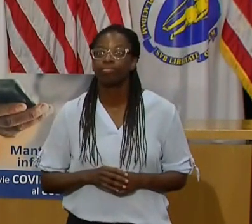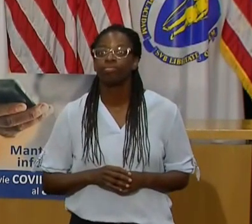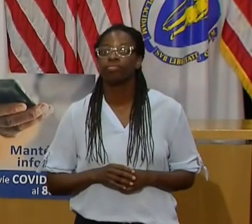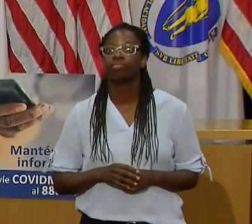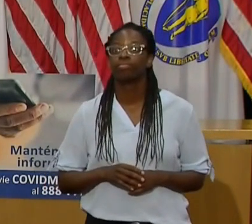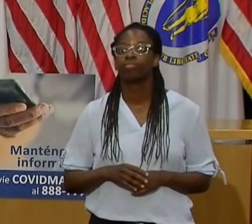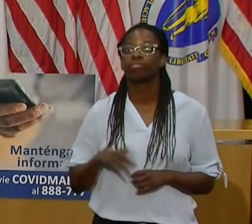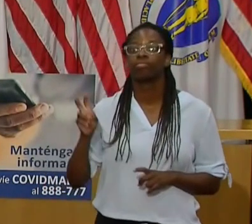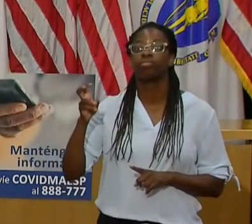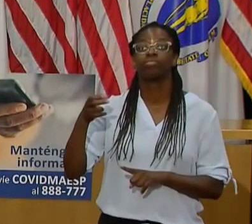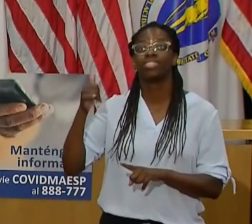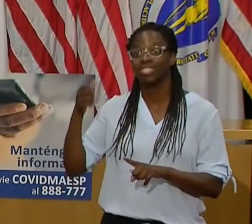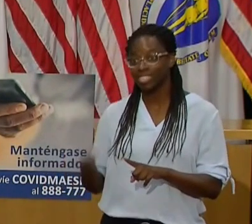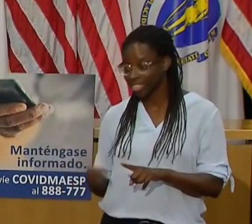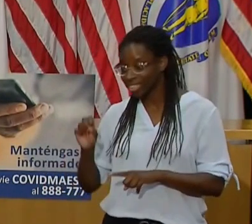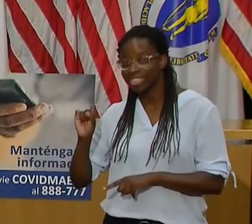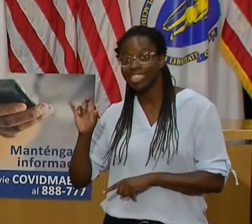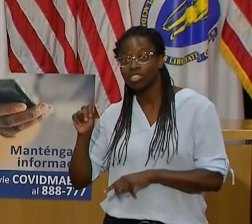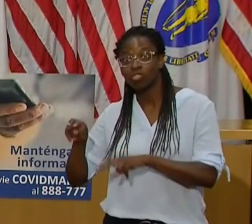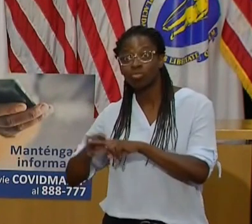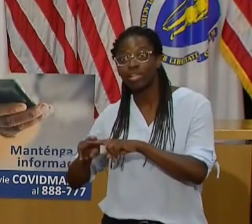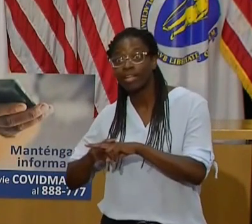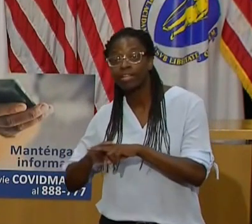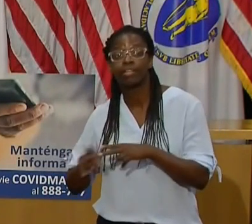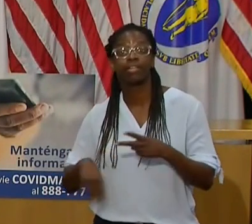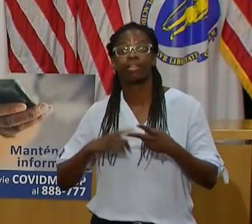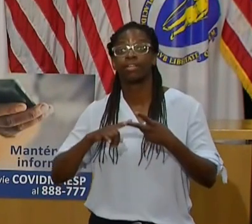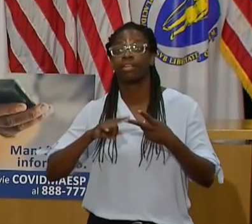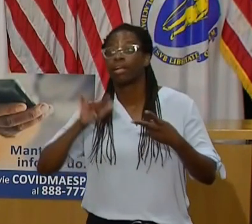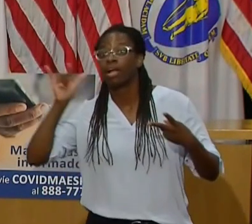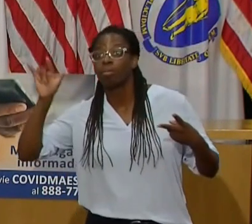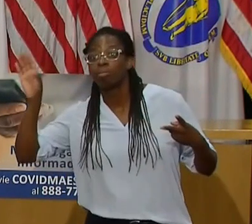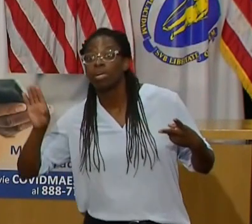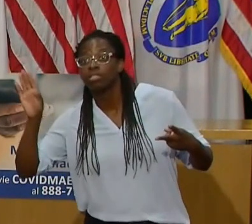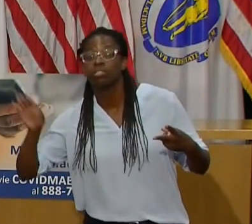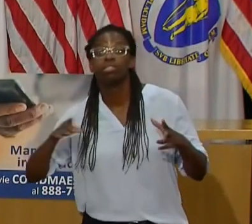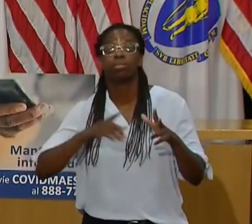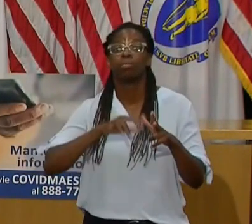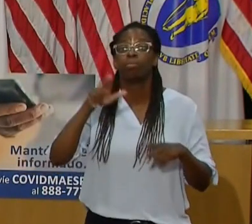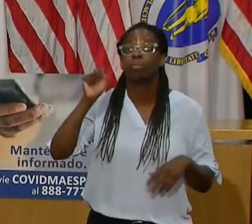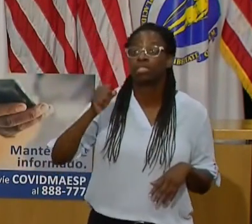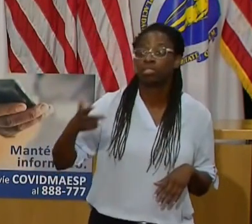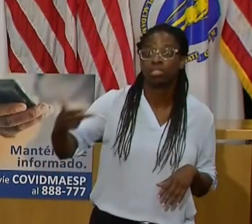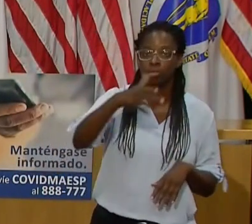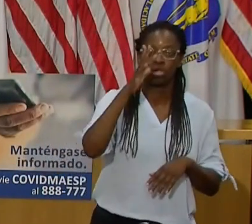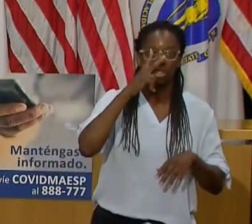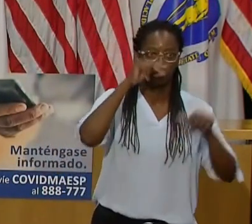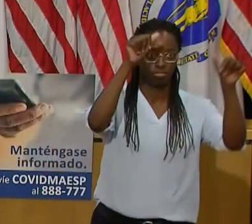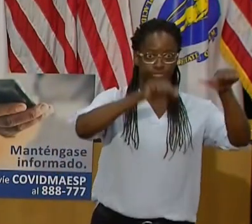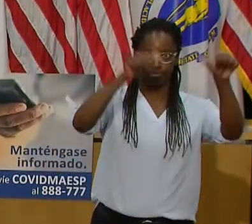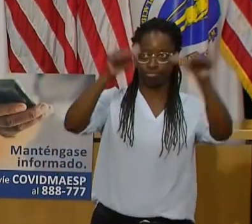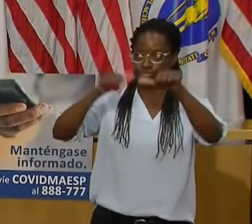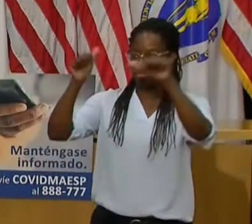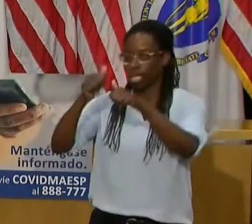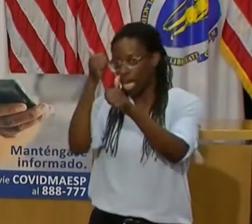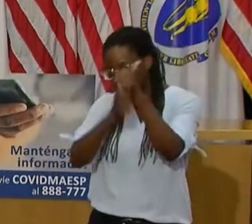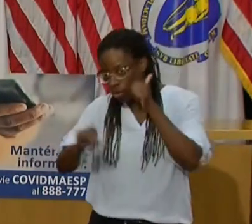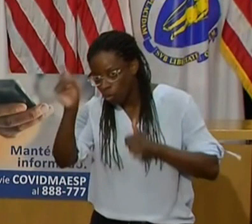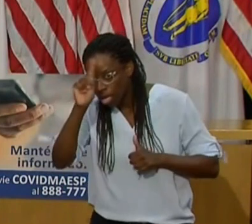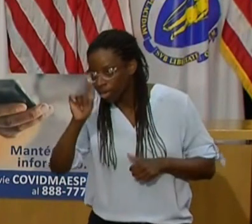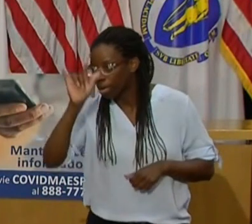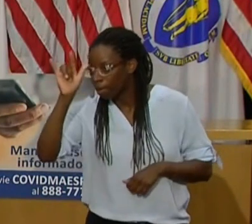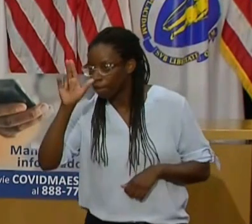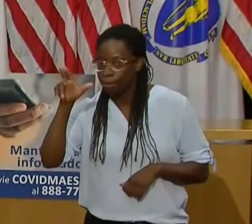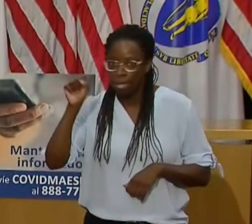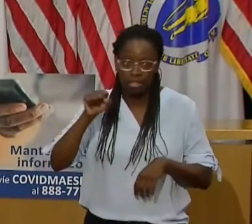other train stations, and at the South Station bus terminal beginning today and over the next week. Travelers at Logan Airport, South Station,